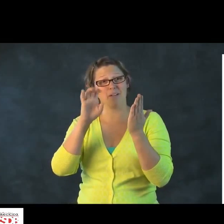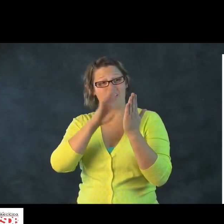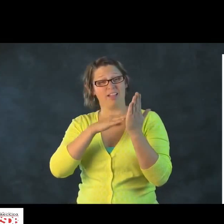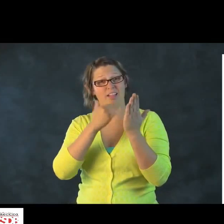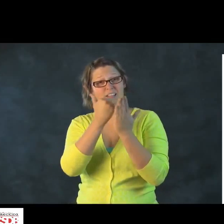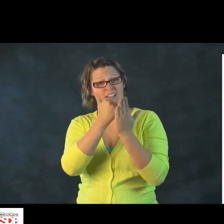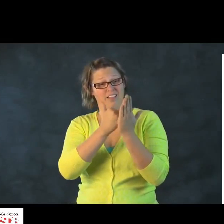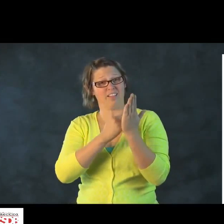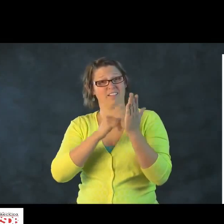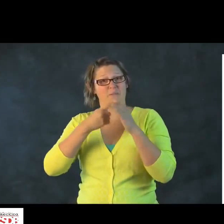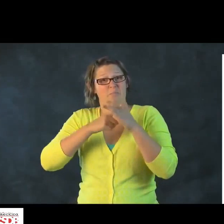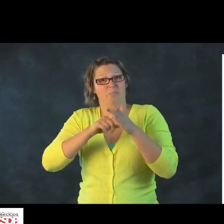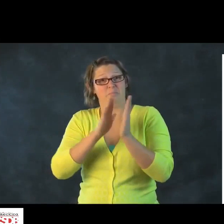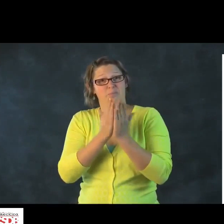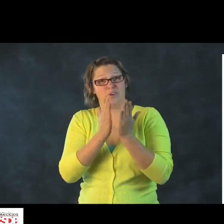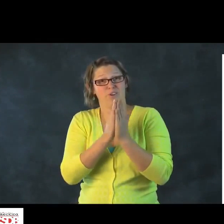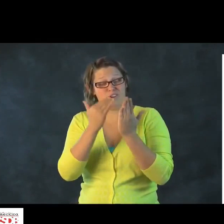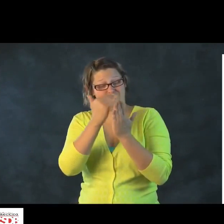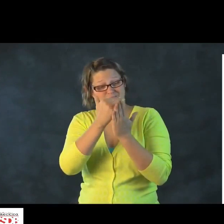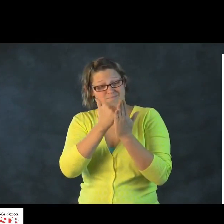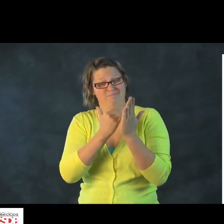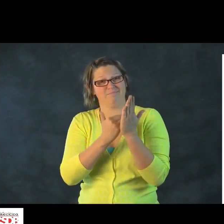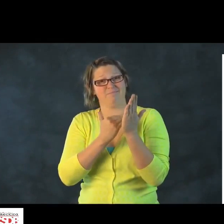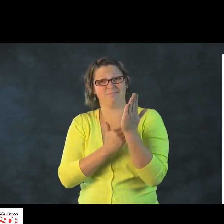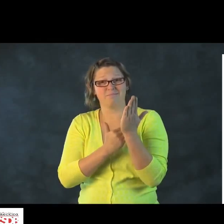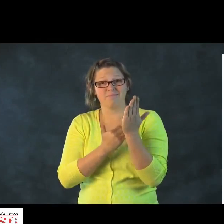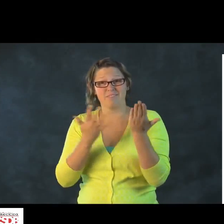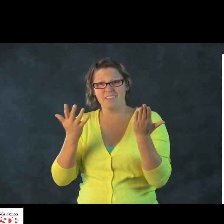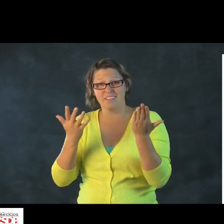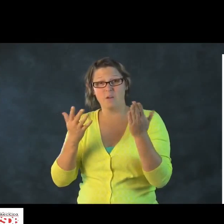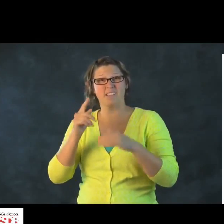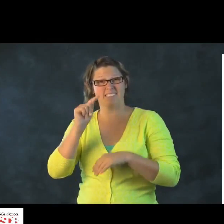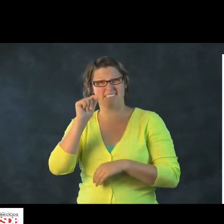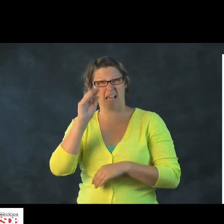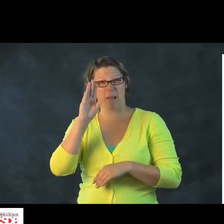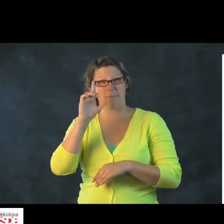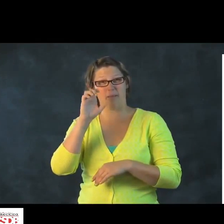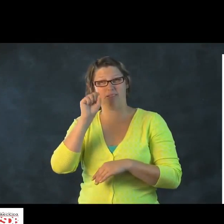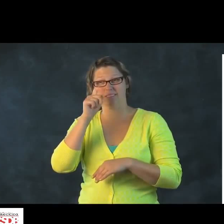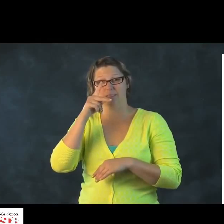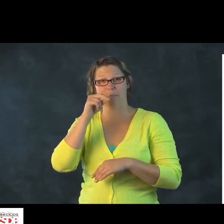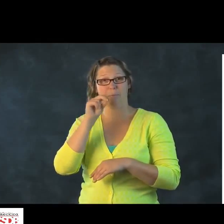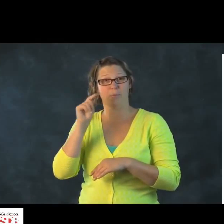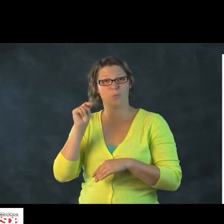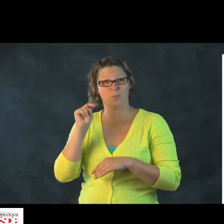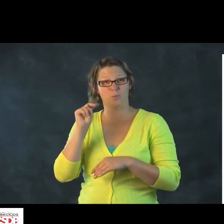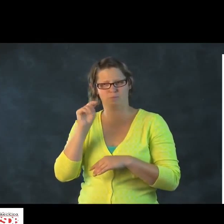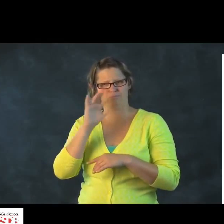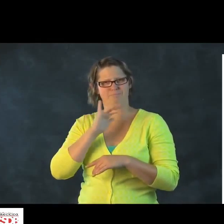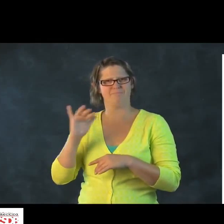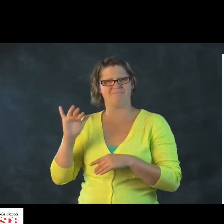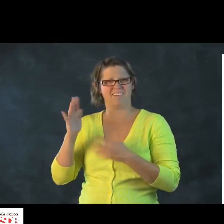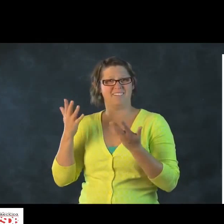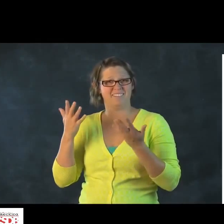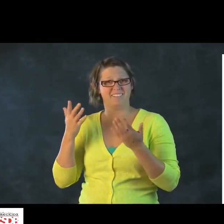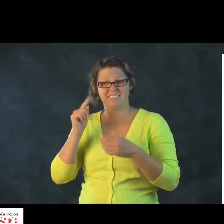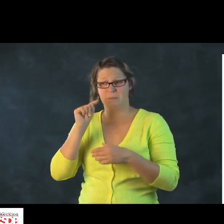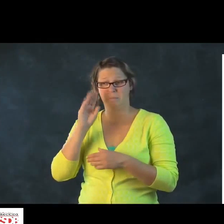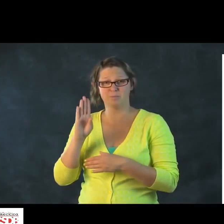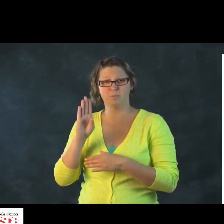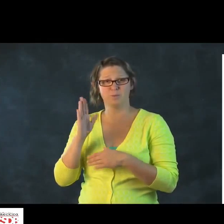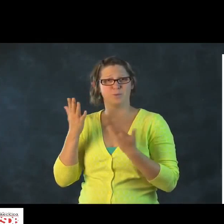You can even, in an English class, have a table. It's at the beginning of a book. So when you're talking about table,